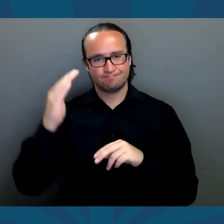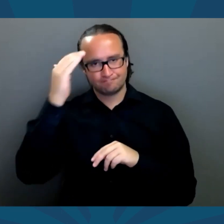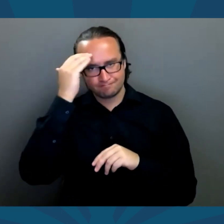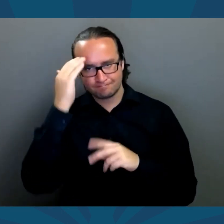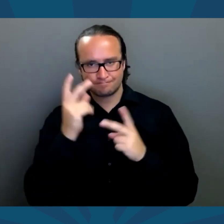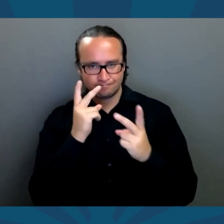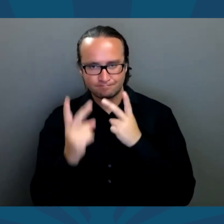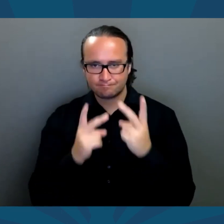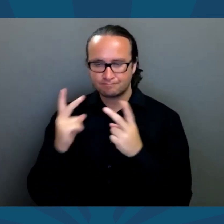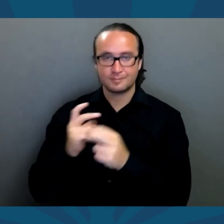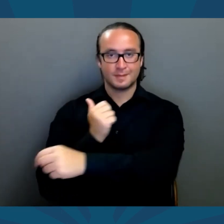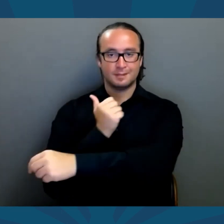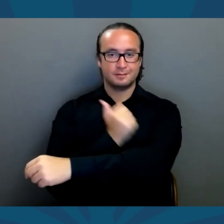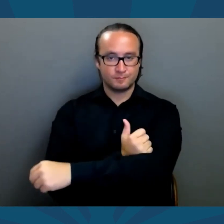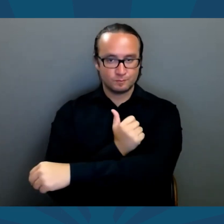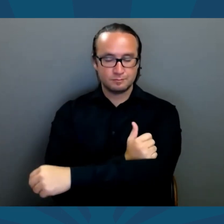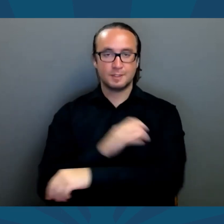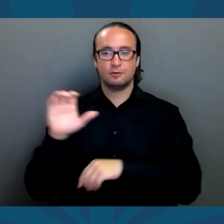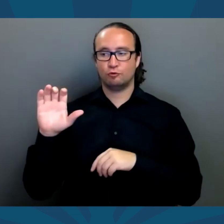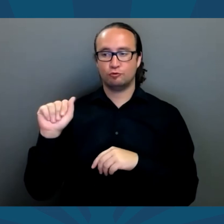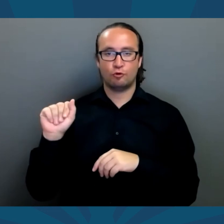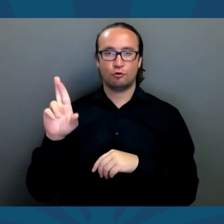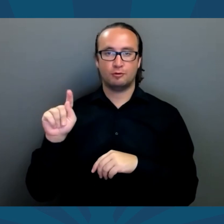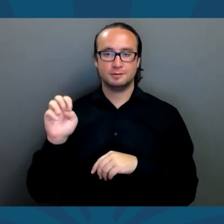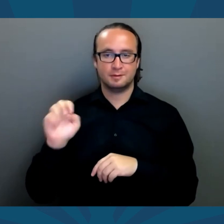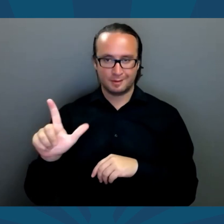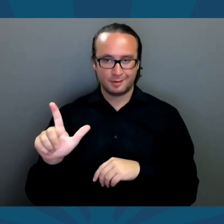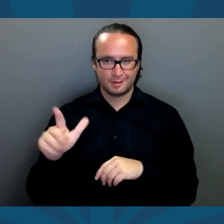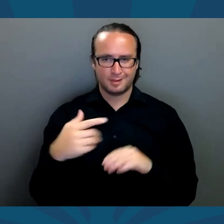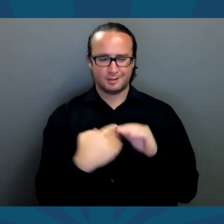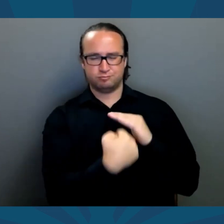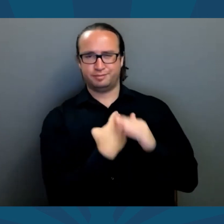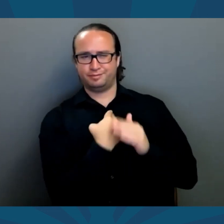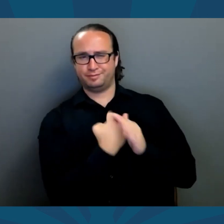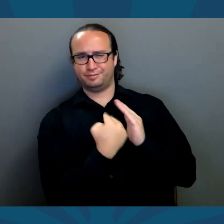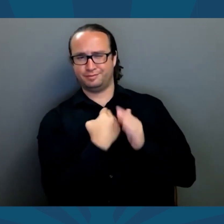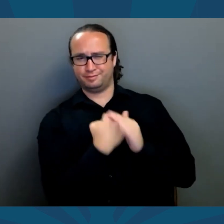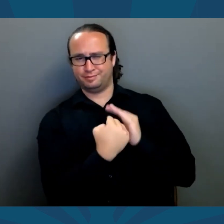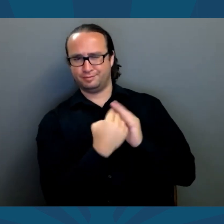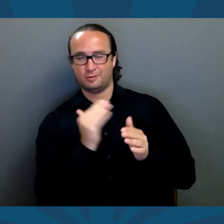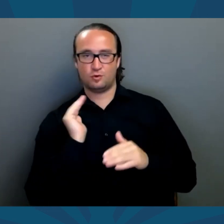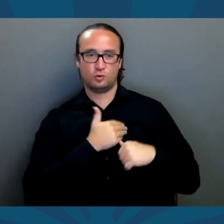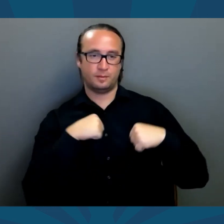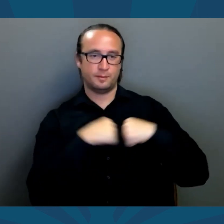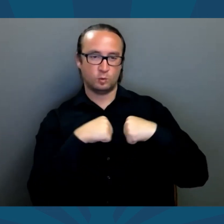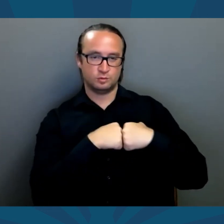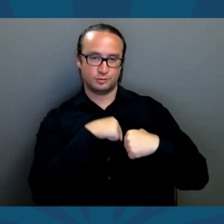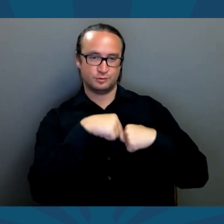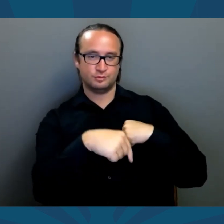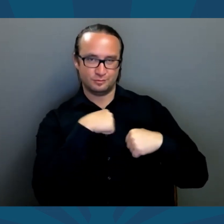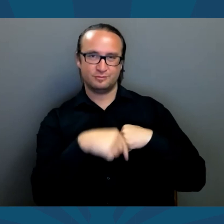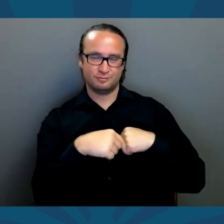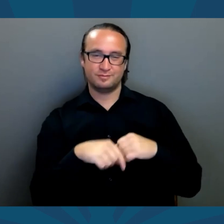I know firsthand that when narcotics and cartel trafficking is flooding through our border,